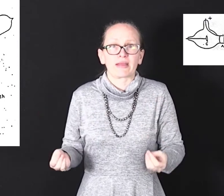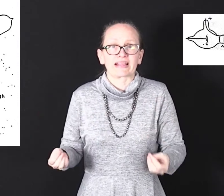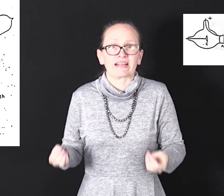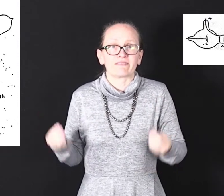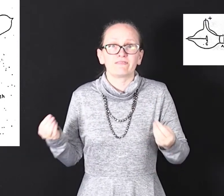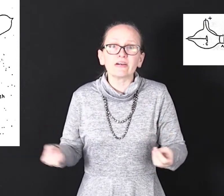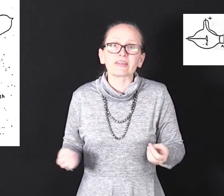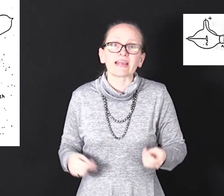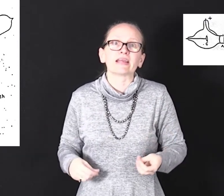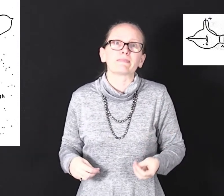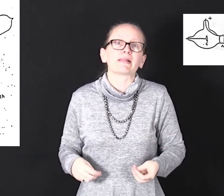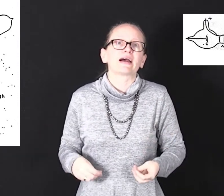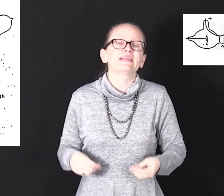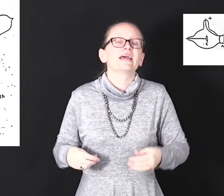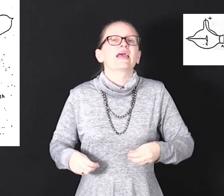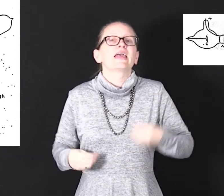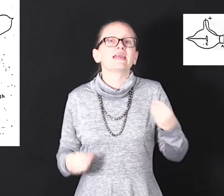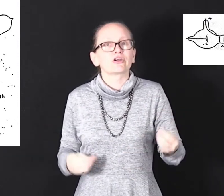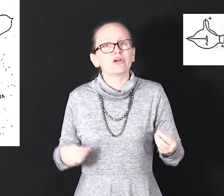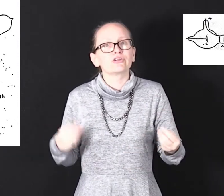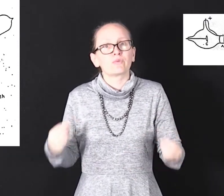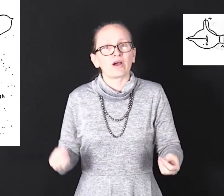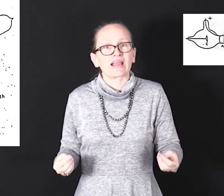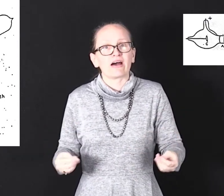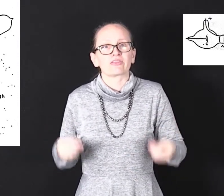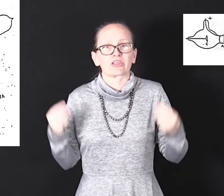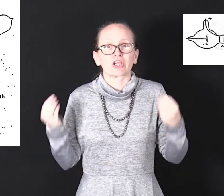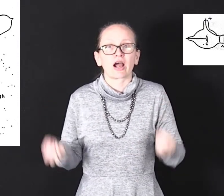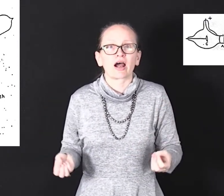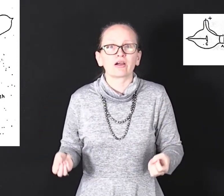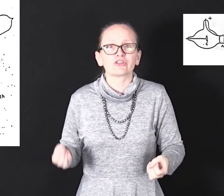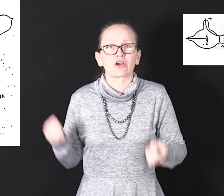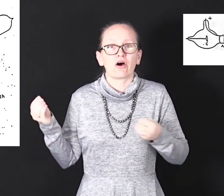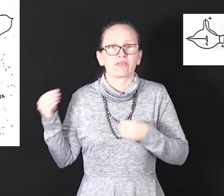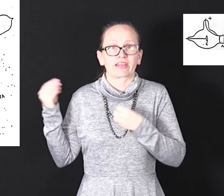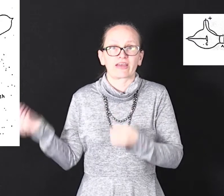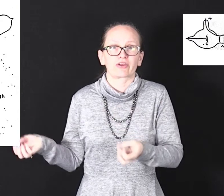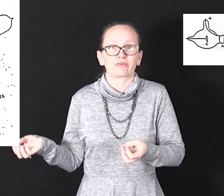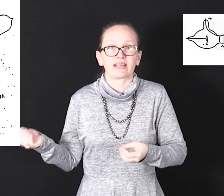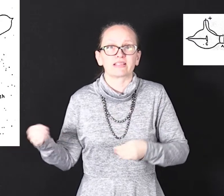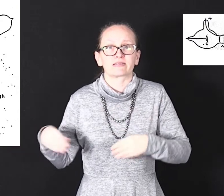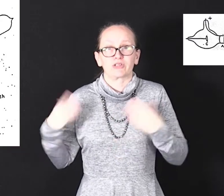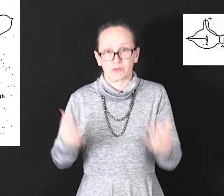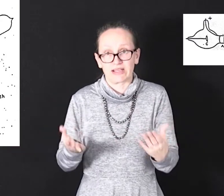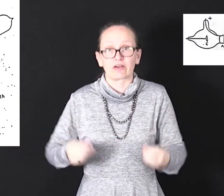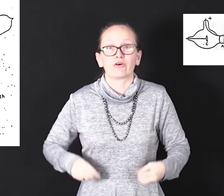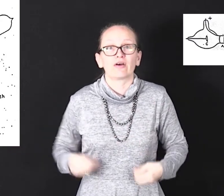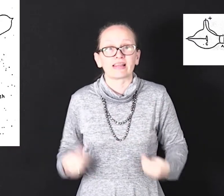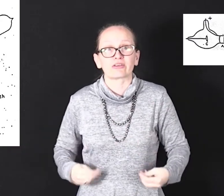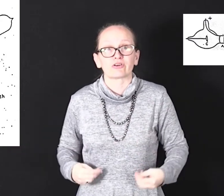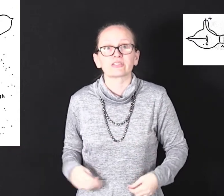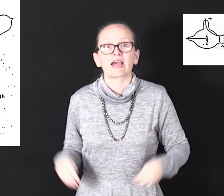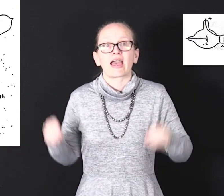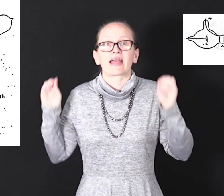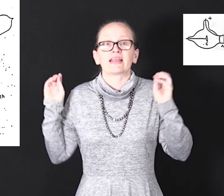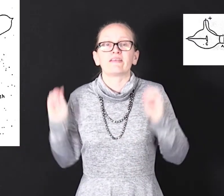magnetic field that he applied he could work out the charge on the cathode rays which we now call electrons and he